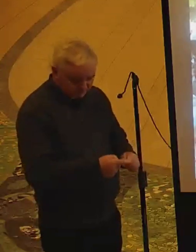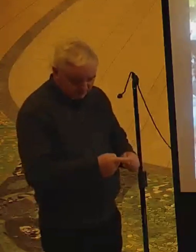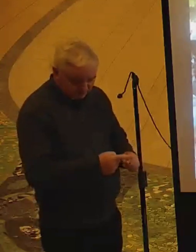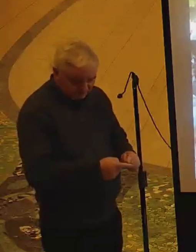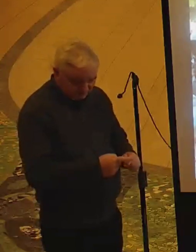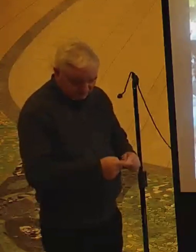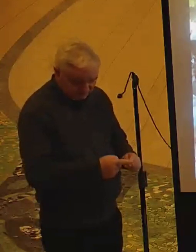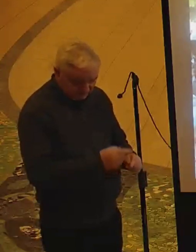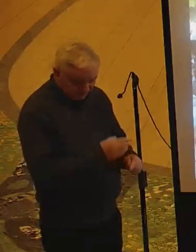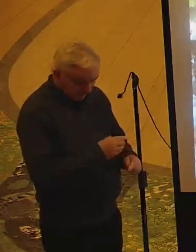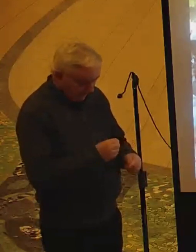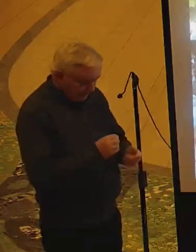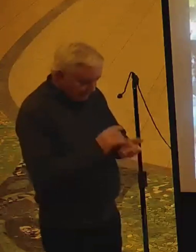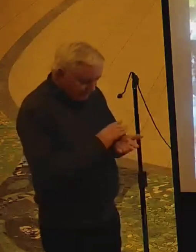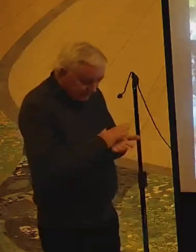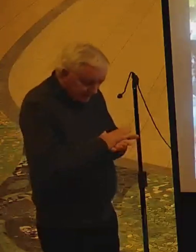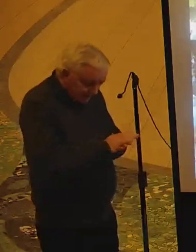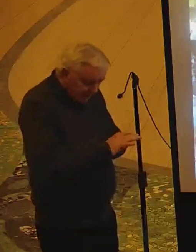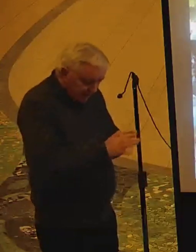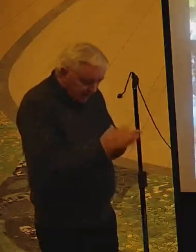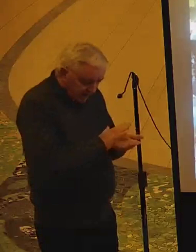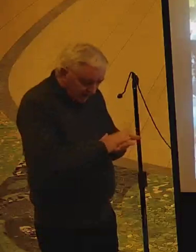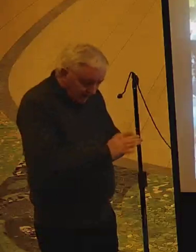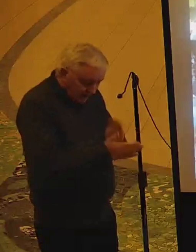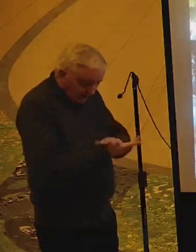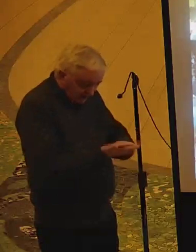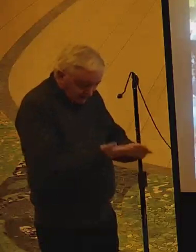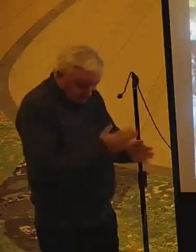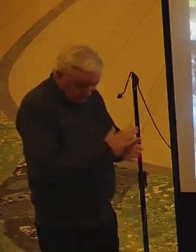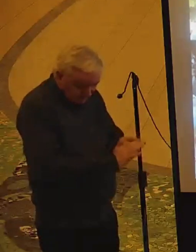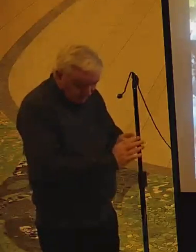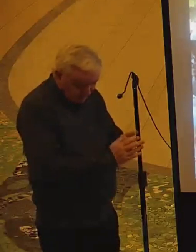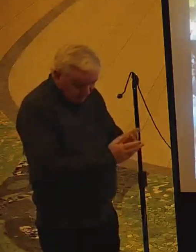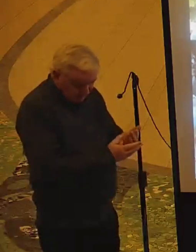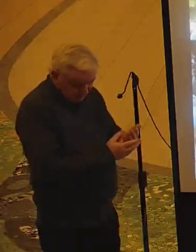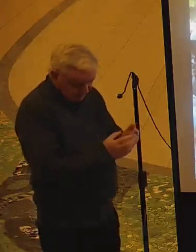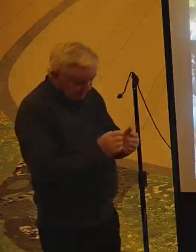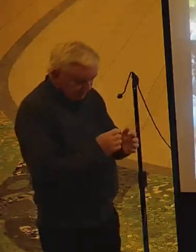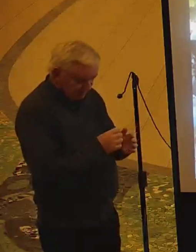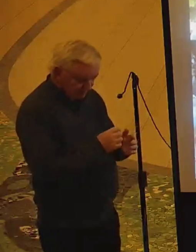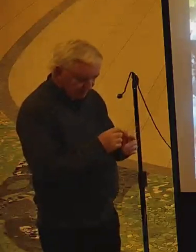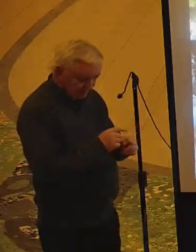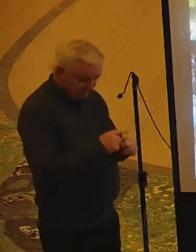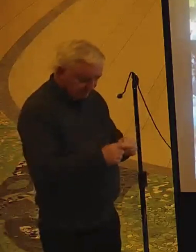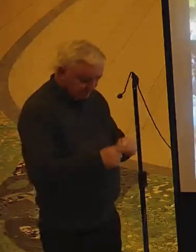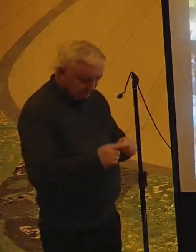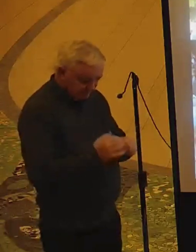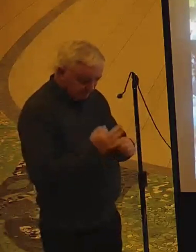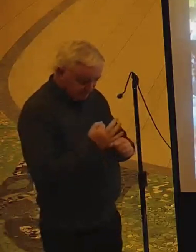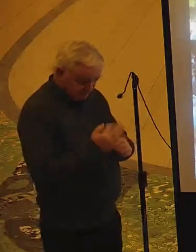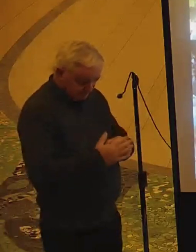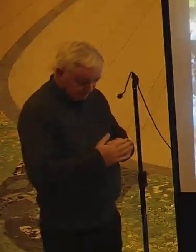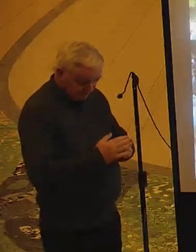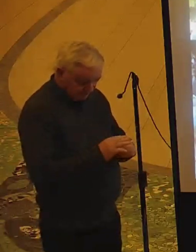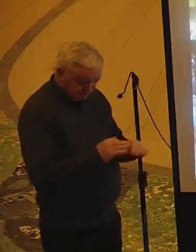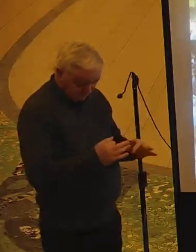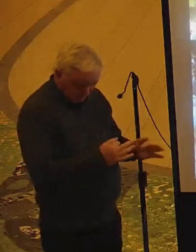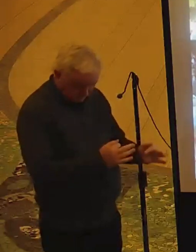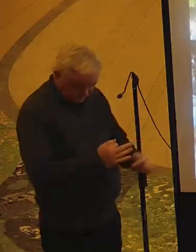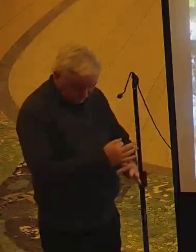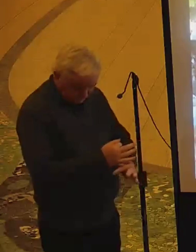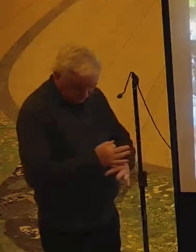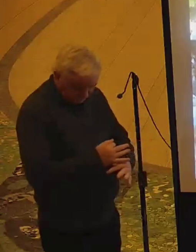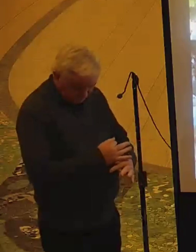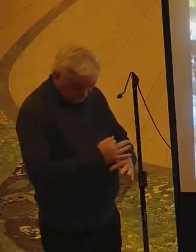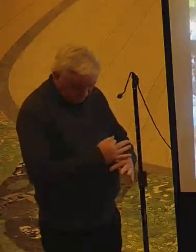materials, and hygiene kits for